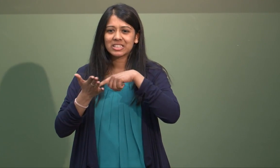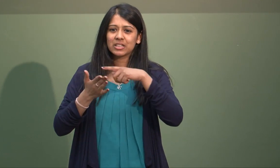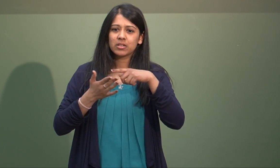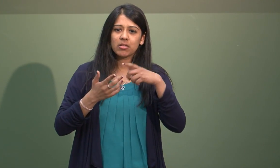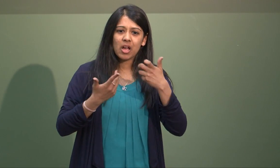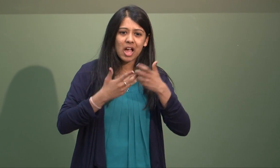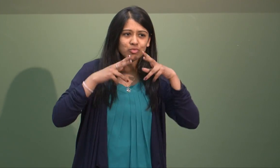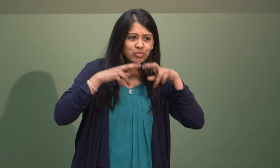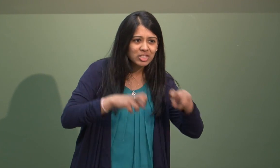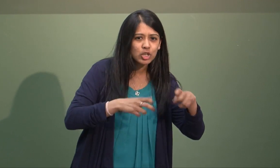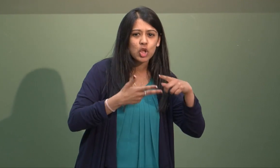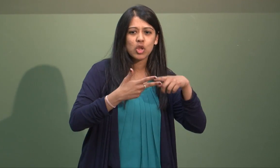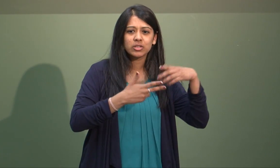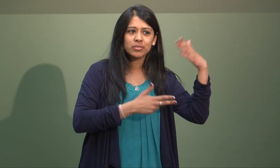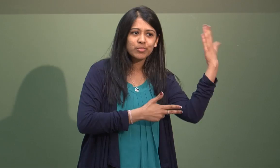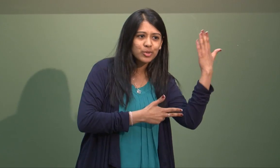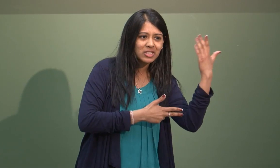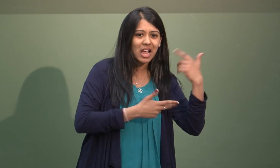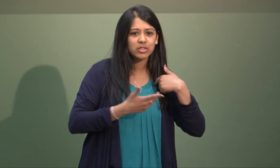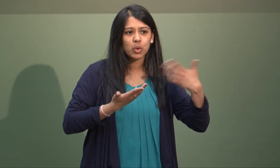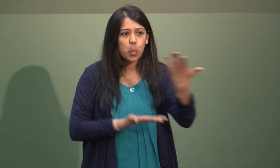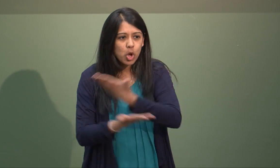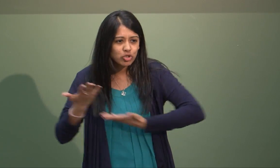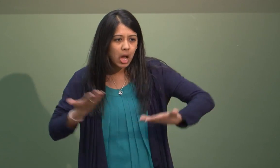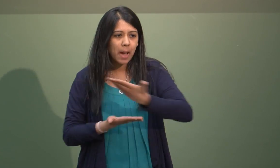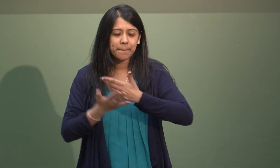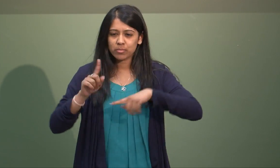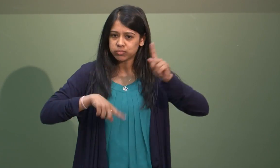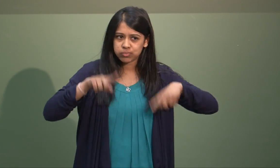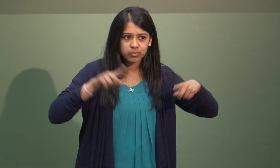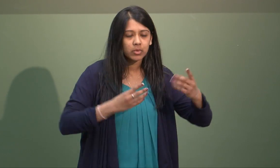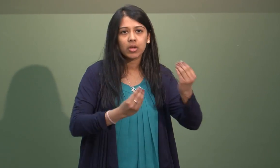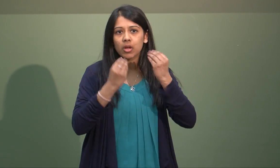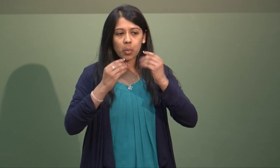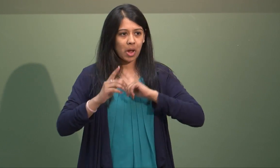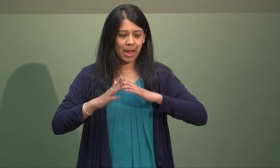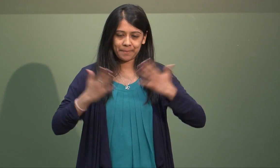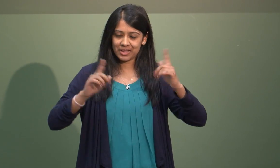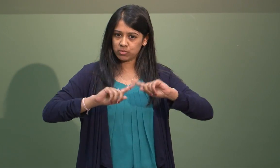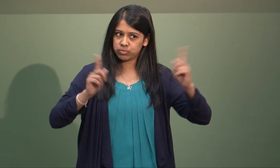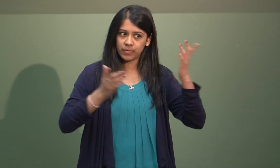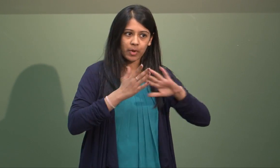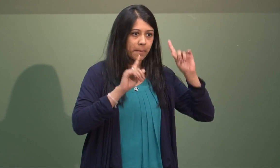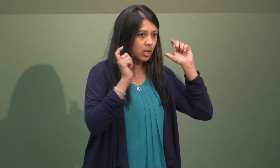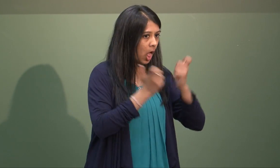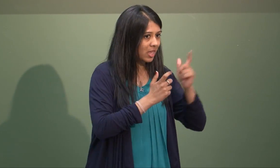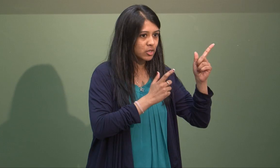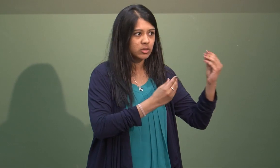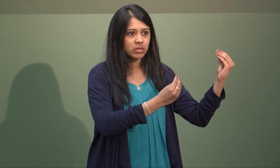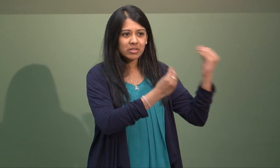studies. So I was doing research and going to presentations and workshops and learning in a variety of different ways and it was a